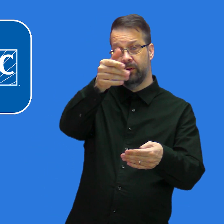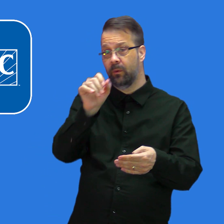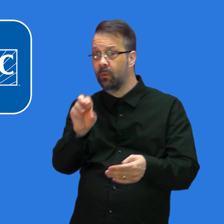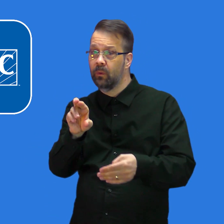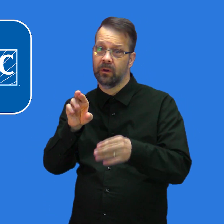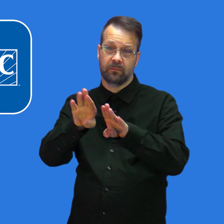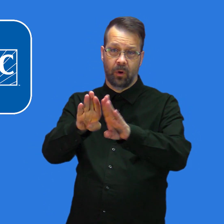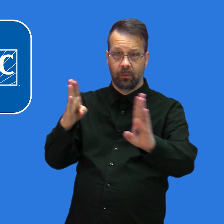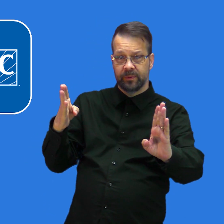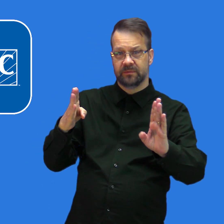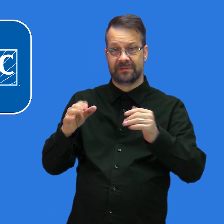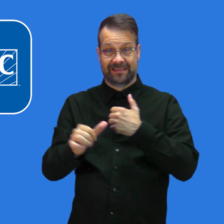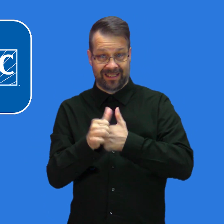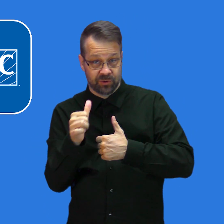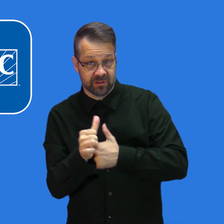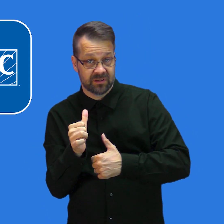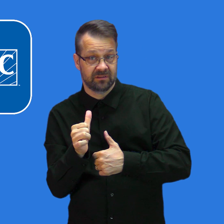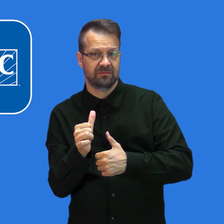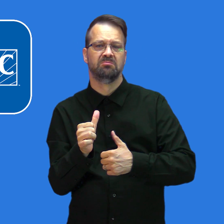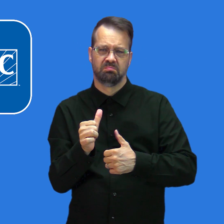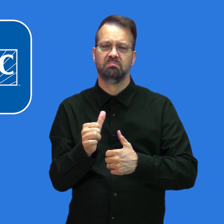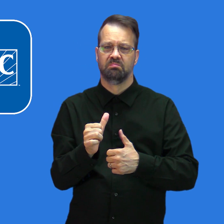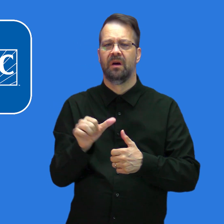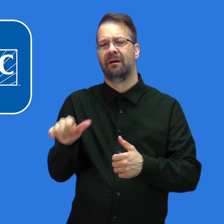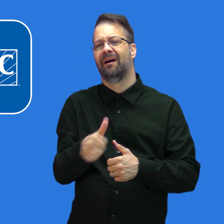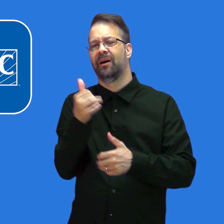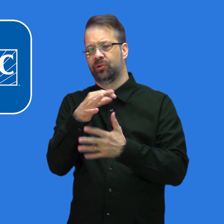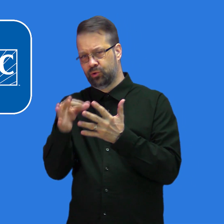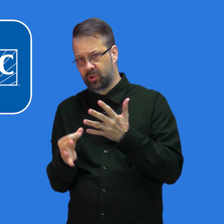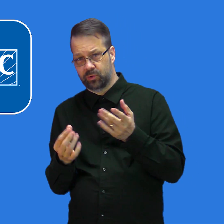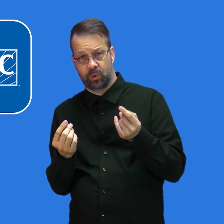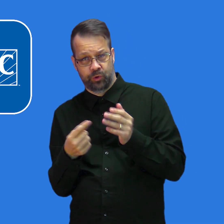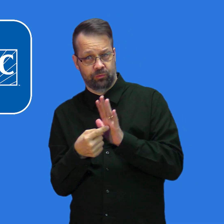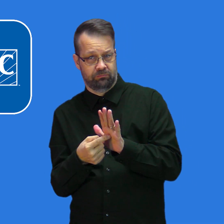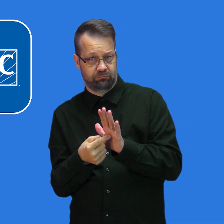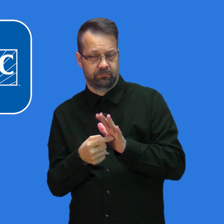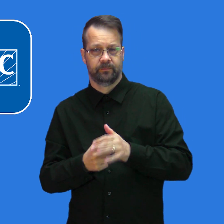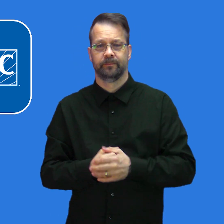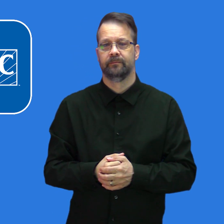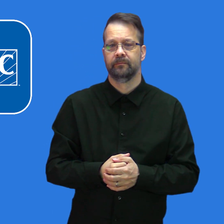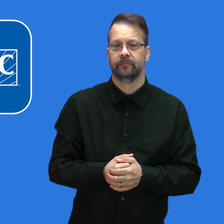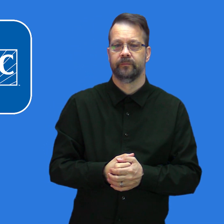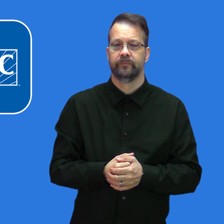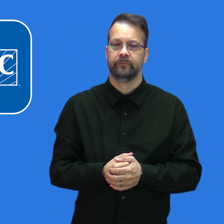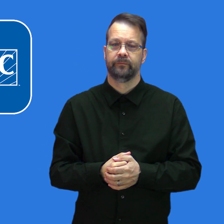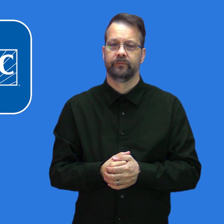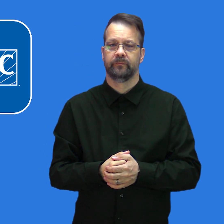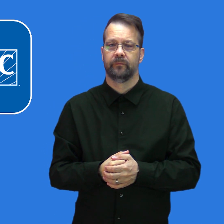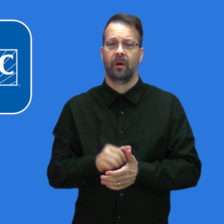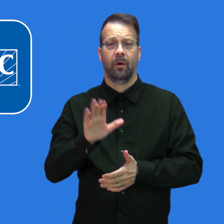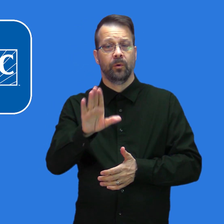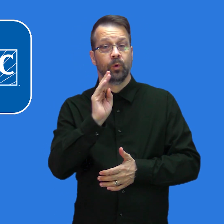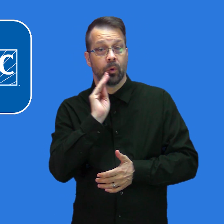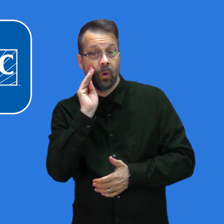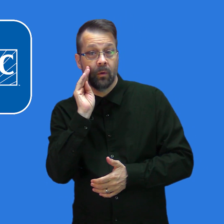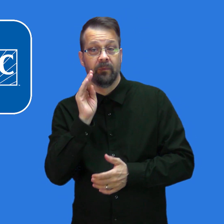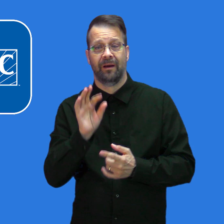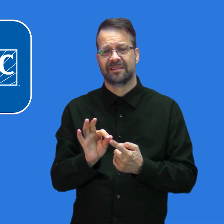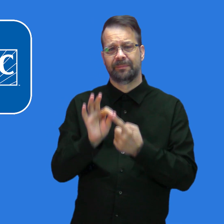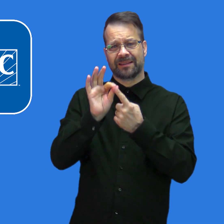If opening windows or doors is unsafe, try these other ways to improve ventilation. If your home